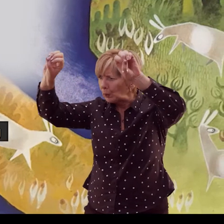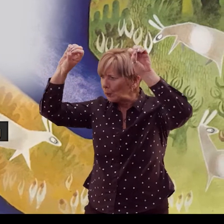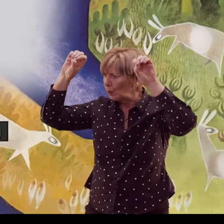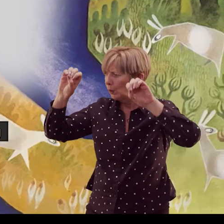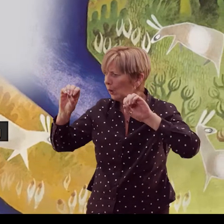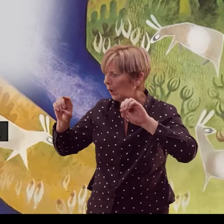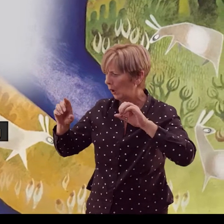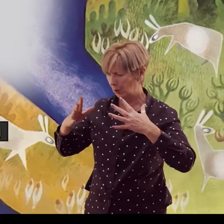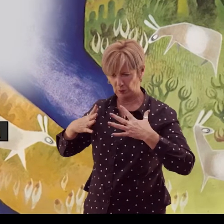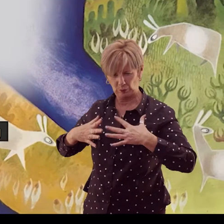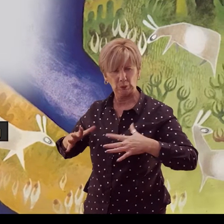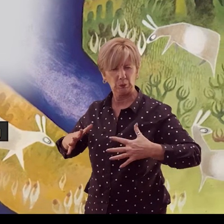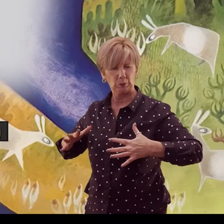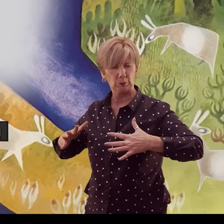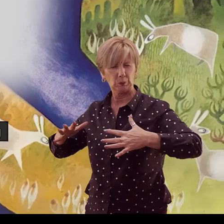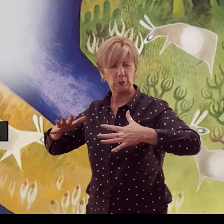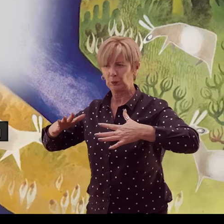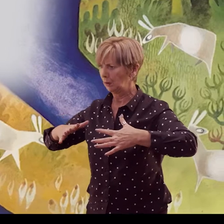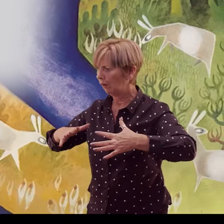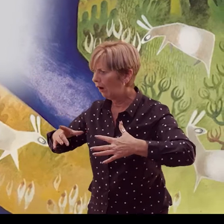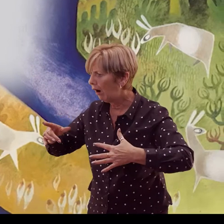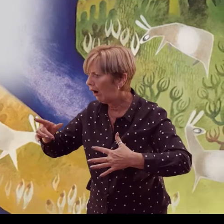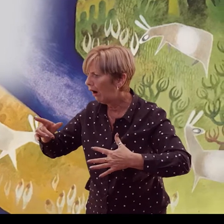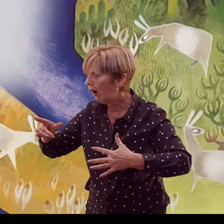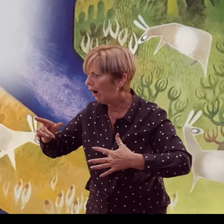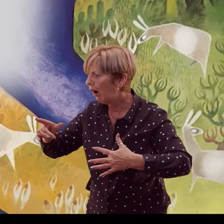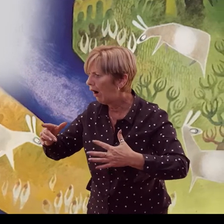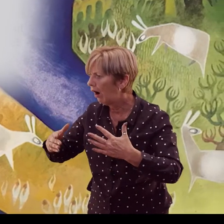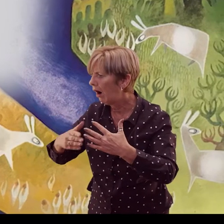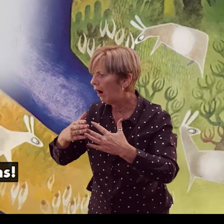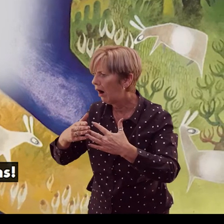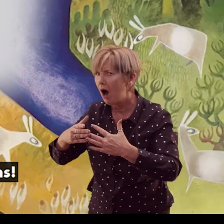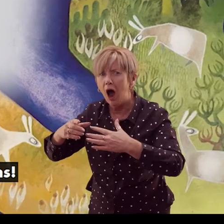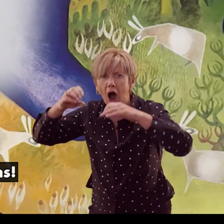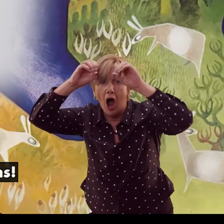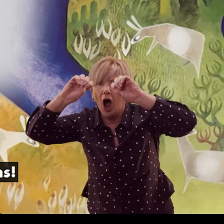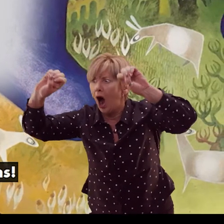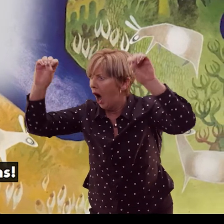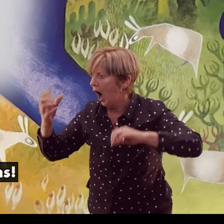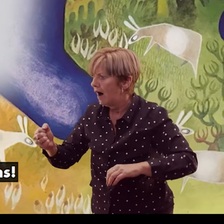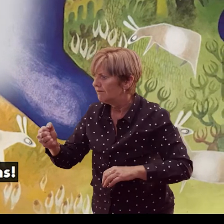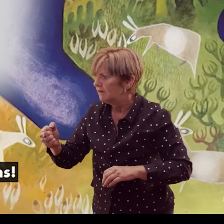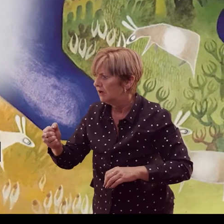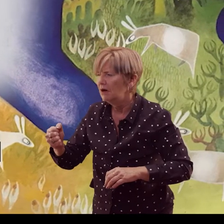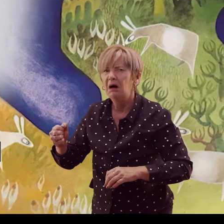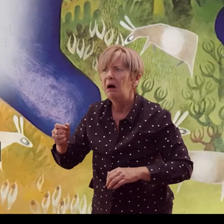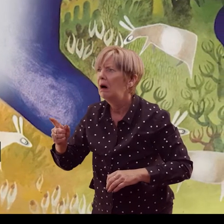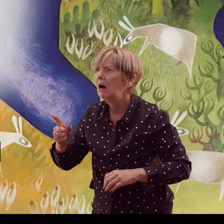was wearing the most glorious new coat and horns. She was wearing horns. When Greedy Zebra